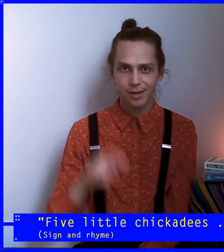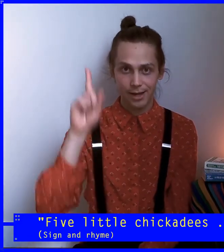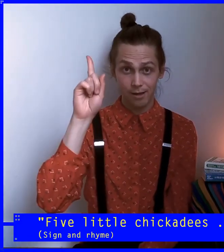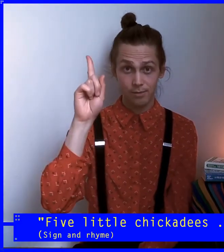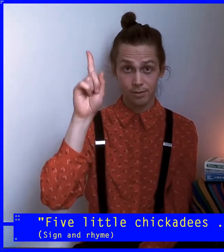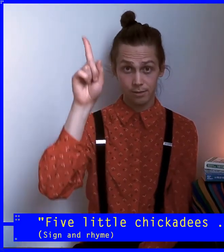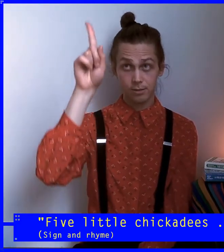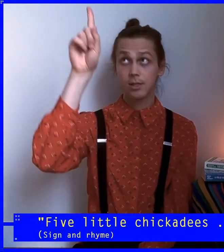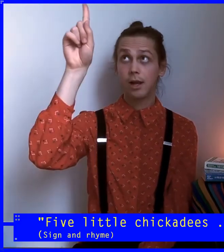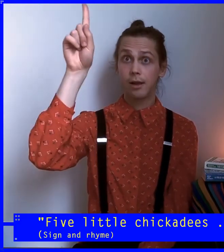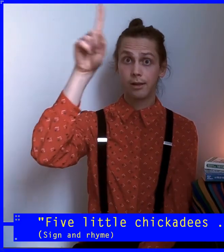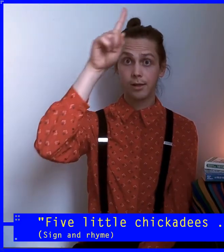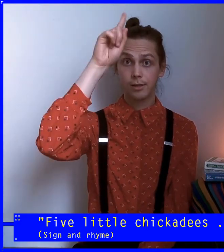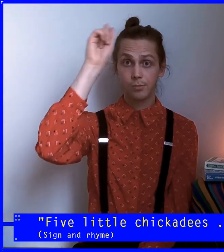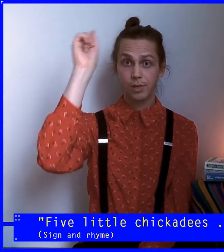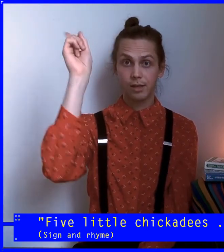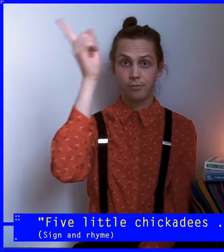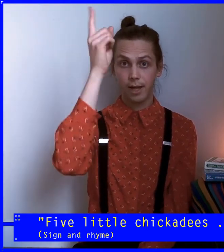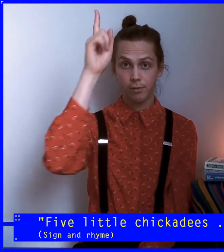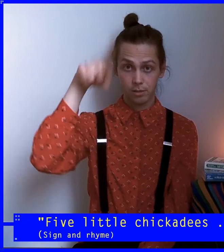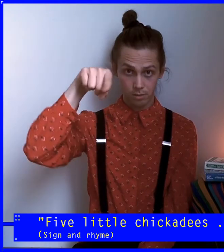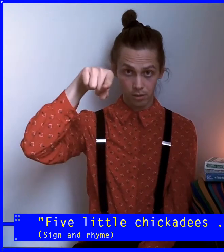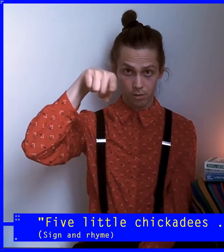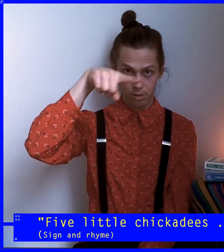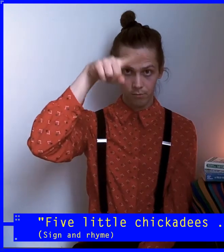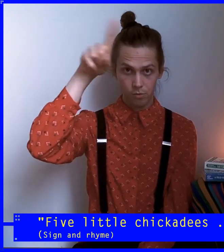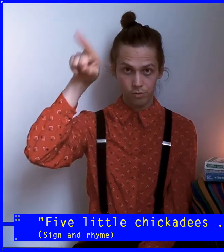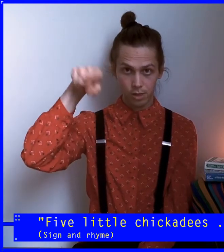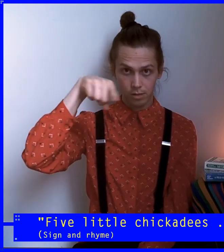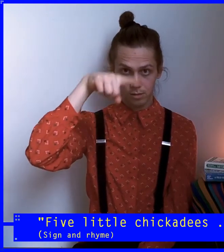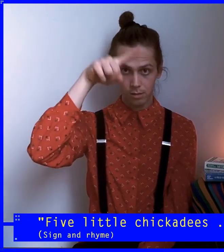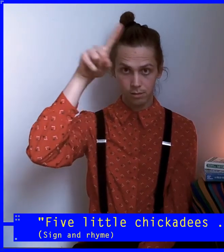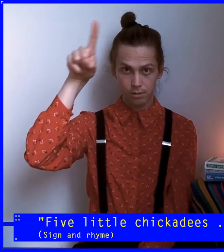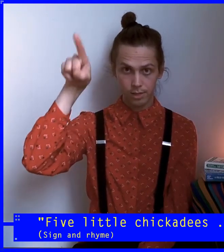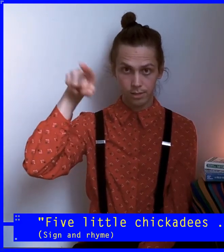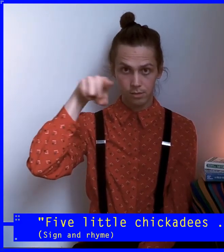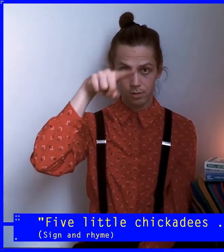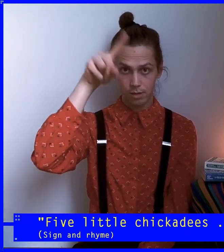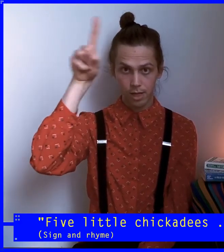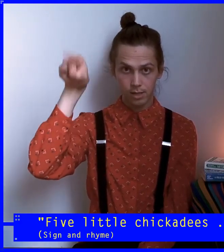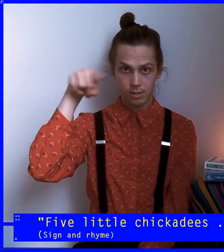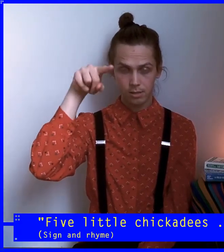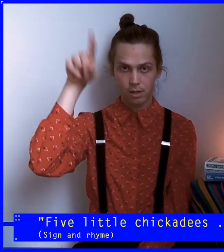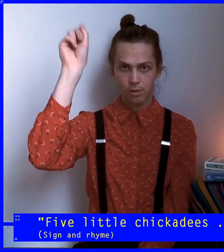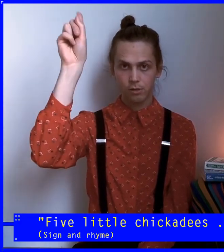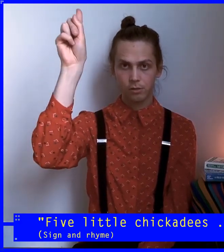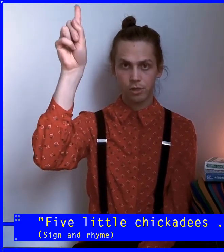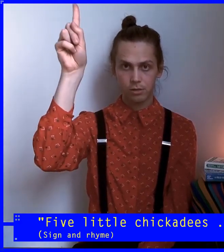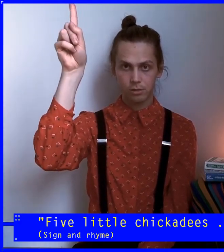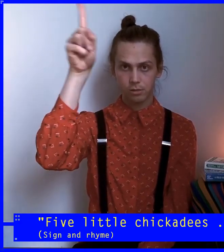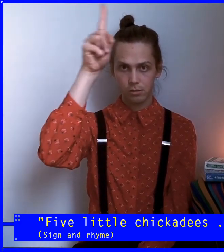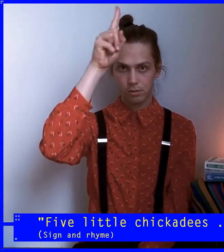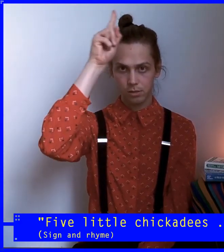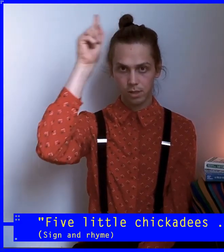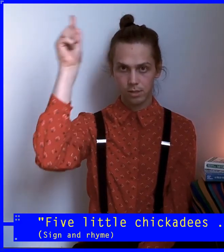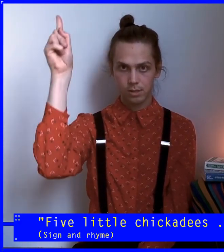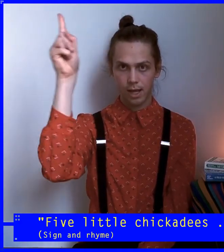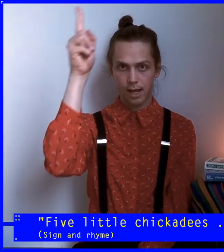Now the sun is big and round. So if you would draw a circle like this with your hand. You can draw a circle in the sky.